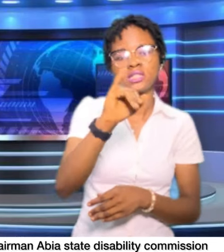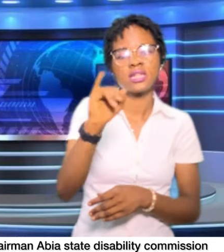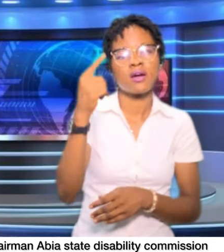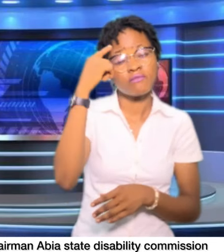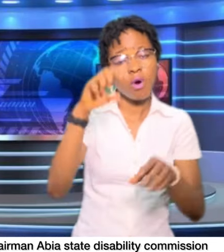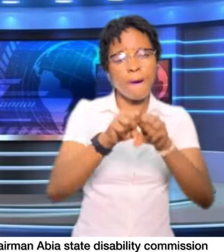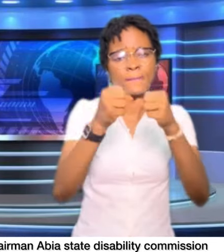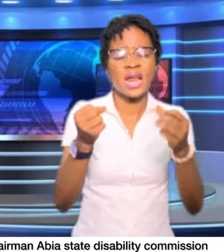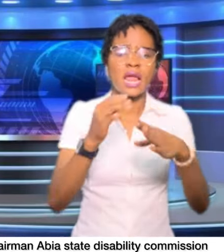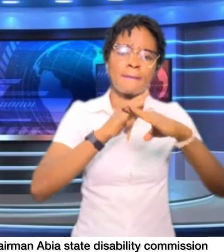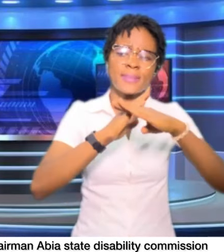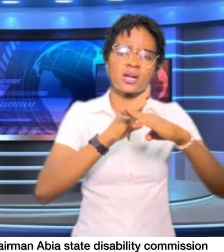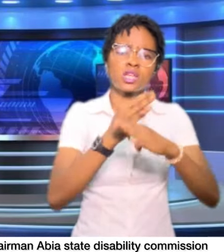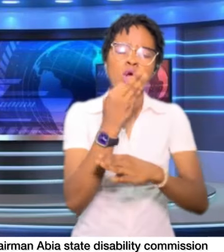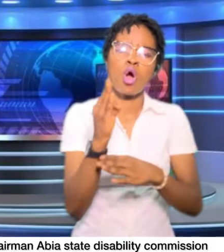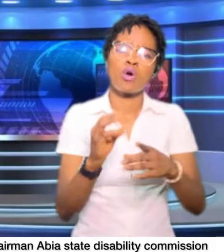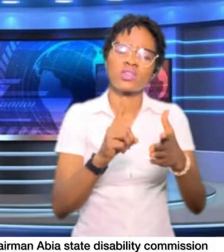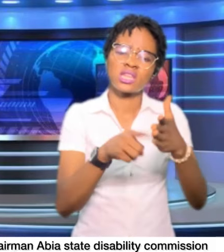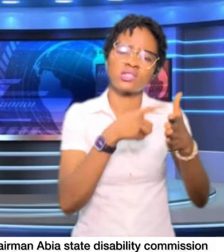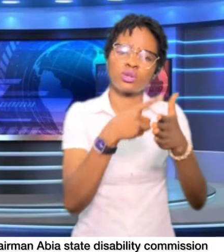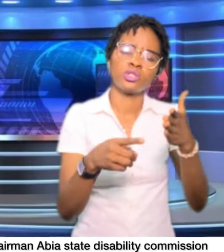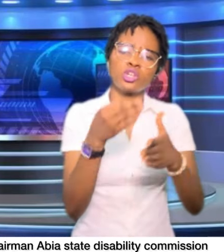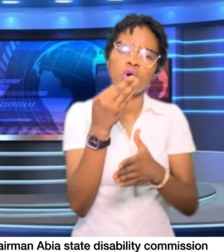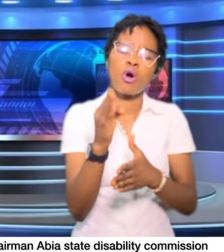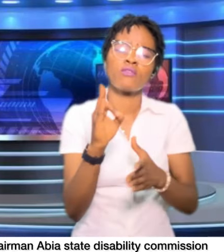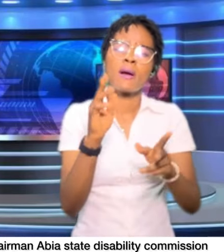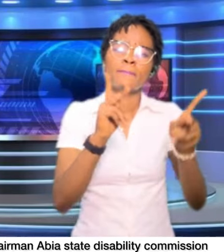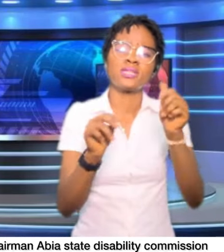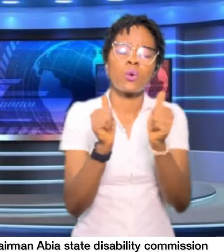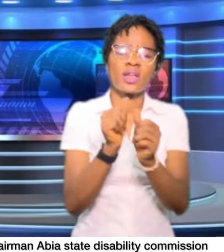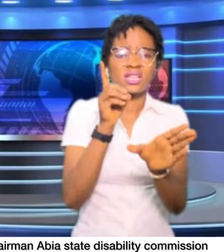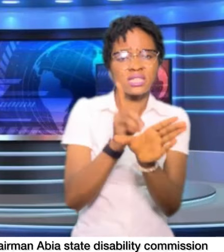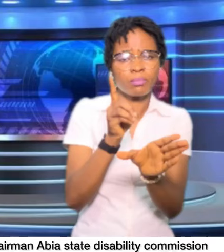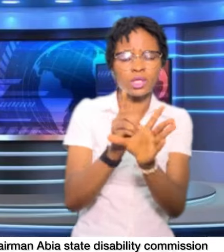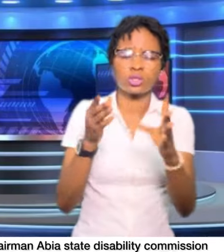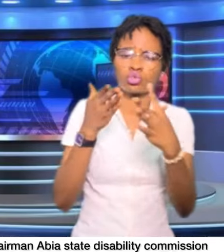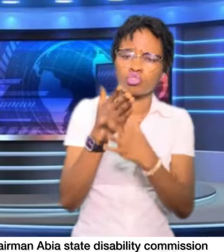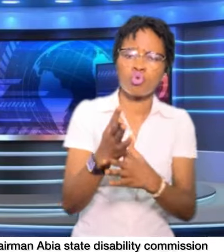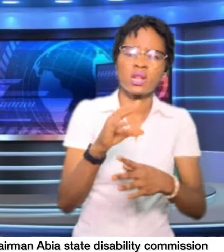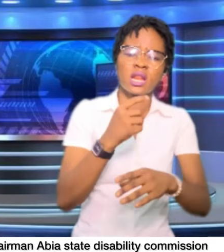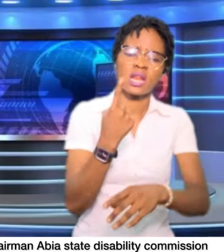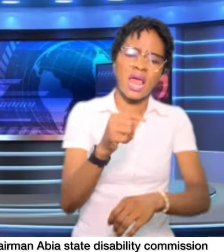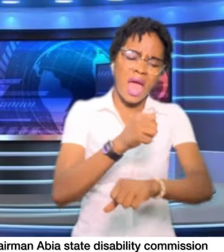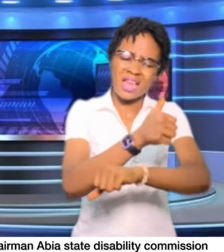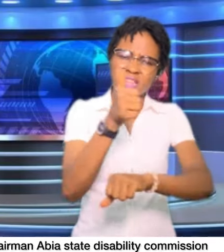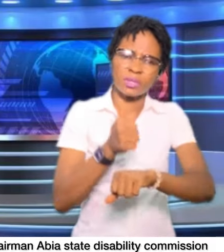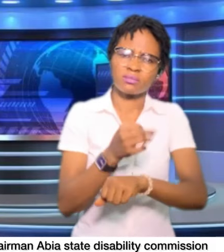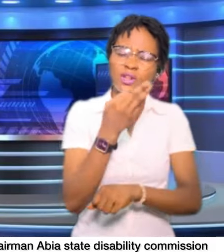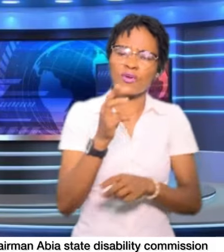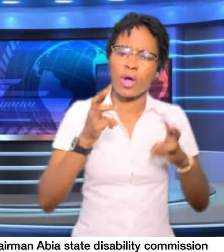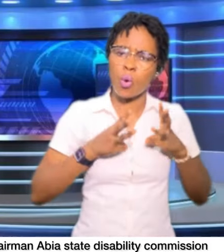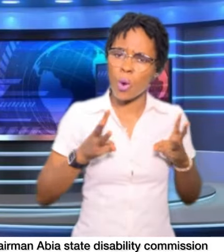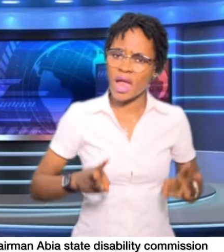of persons with disabilities via the establishment of the